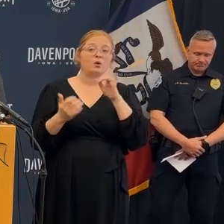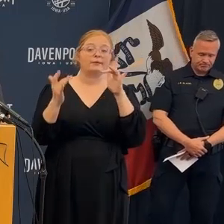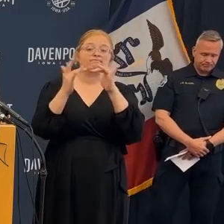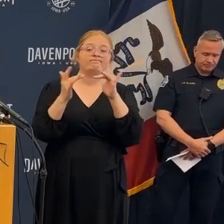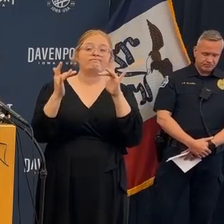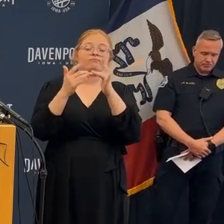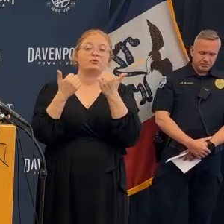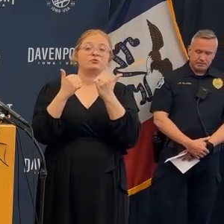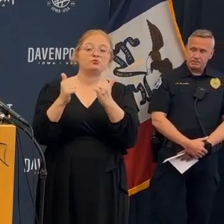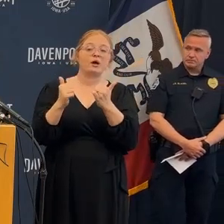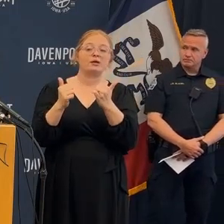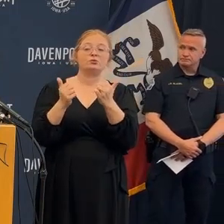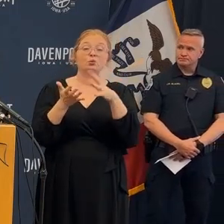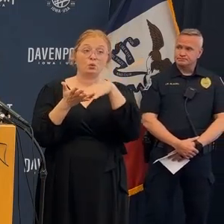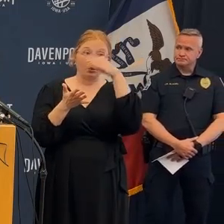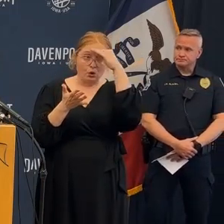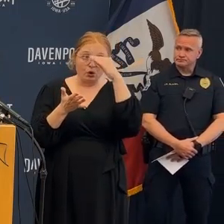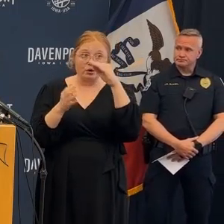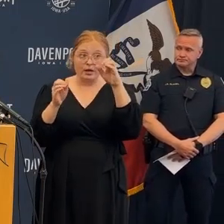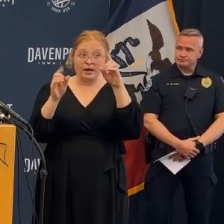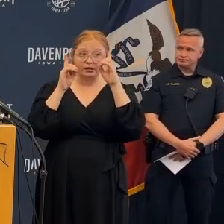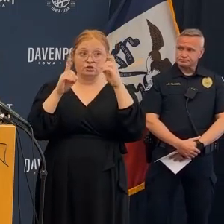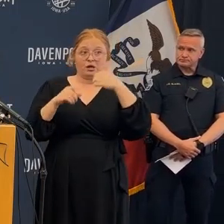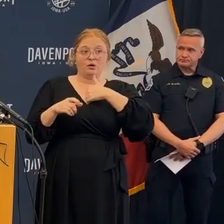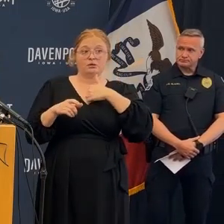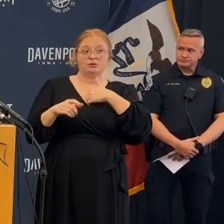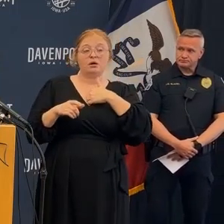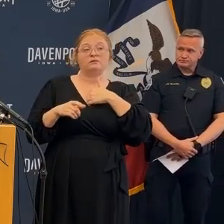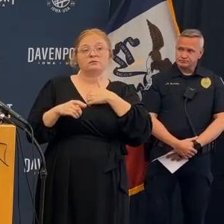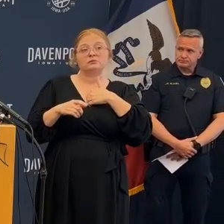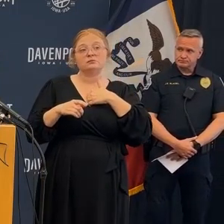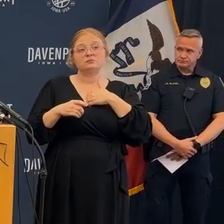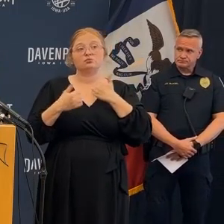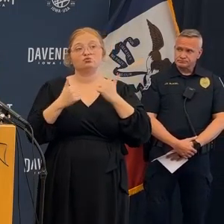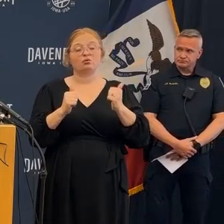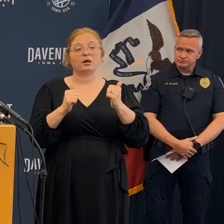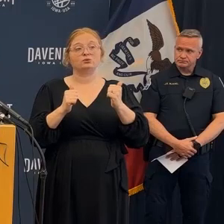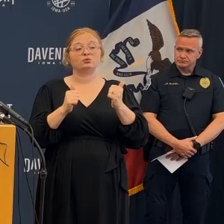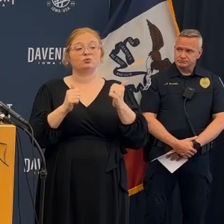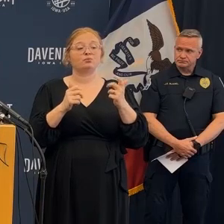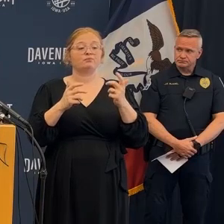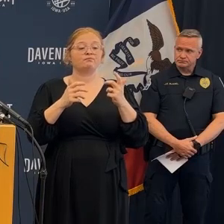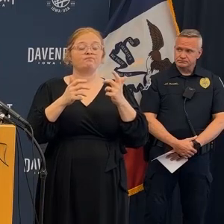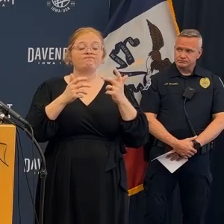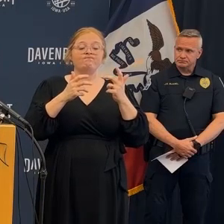investigating and evaluating as best as we can with a lot of assistance from places other than here